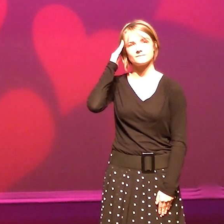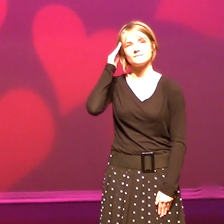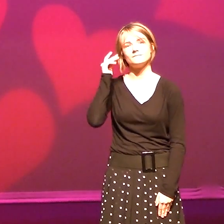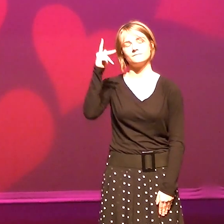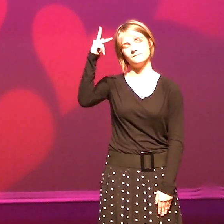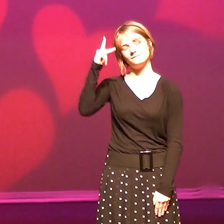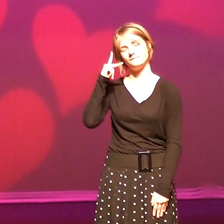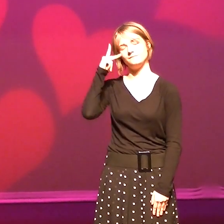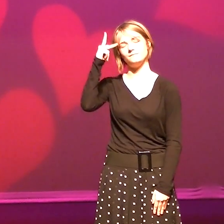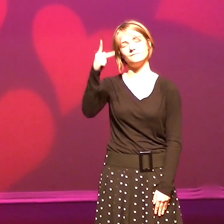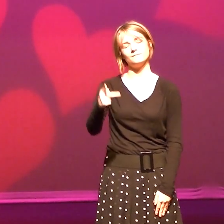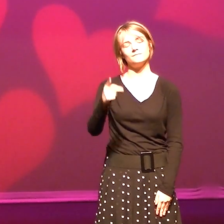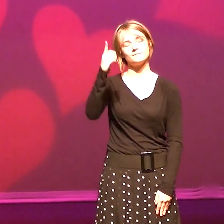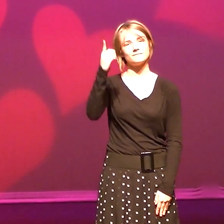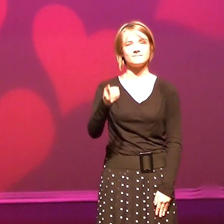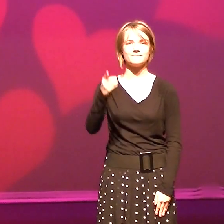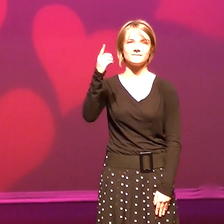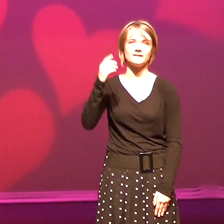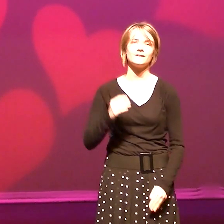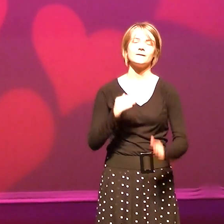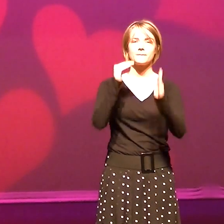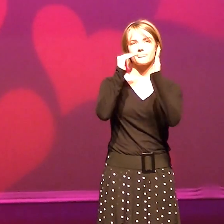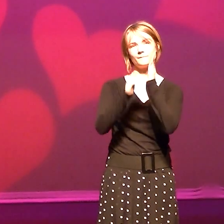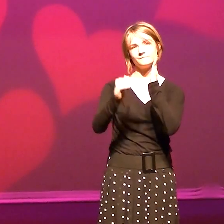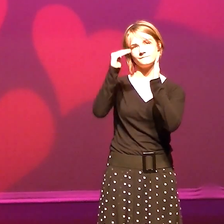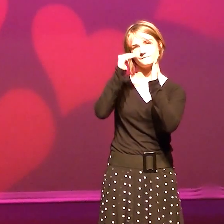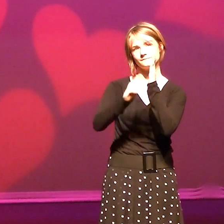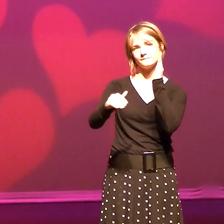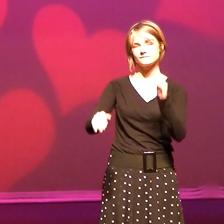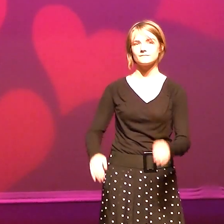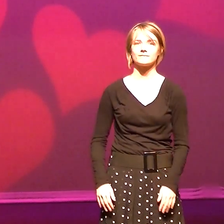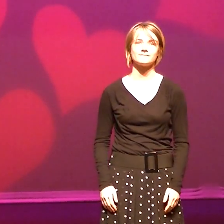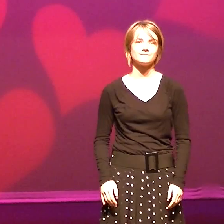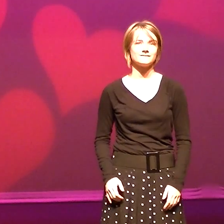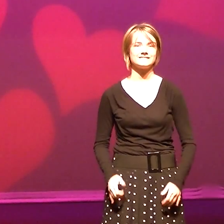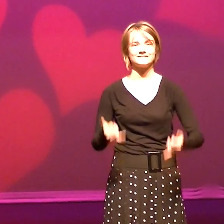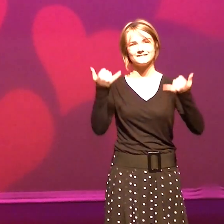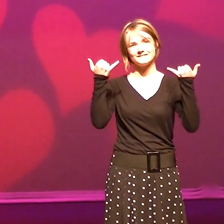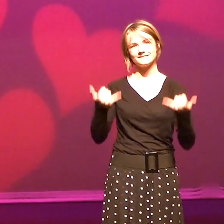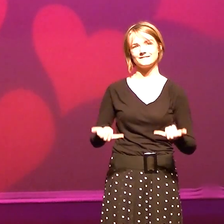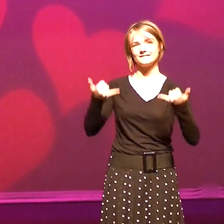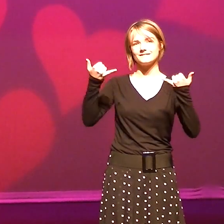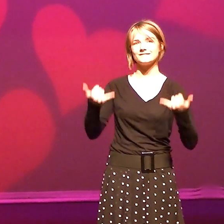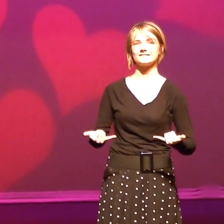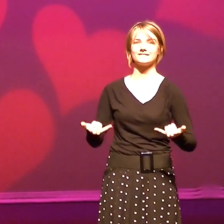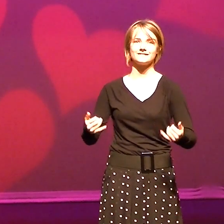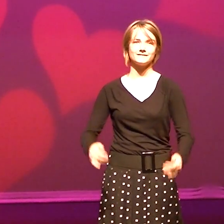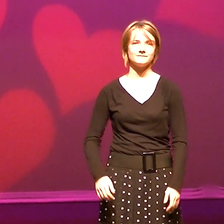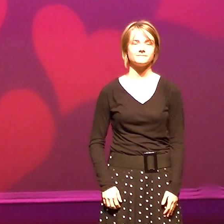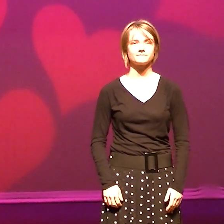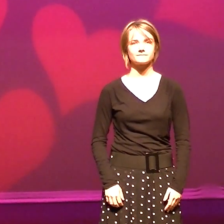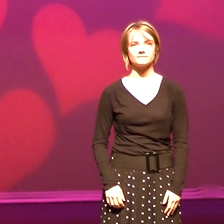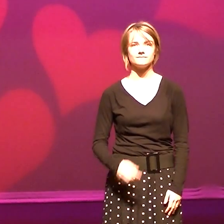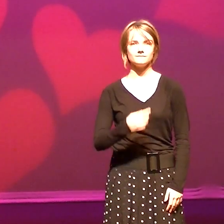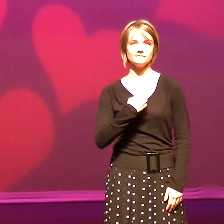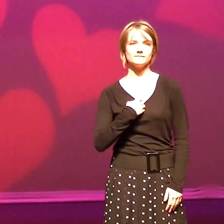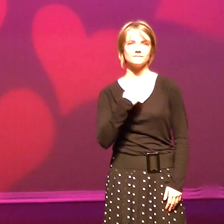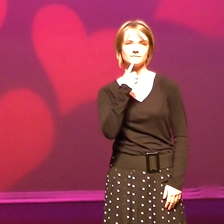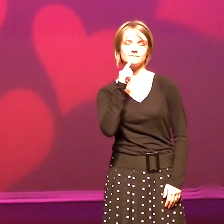And it won't be long till I see you again In the meantime, I will